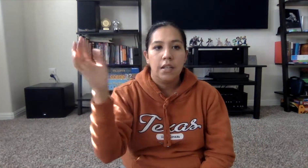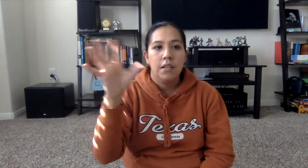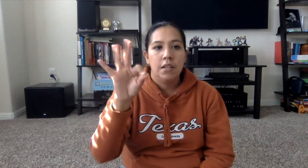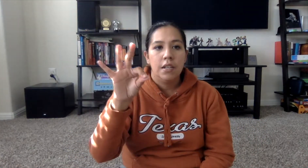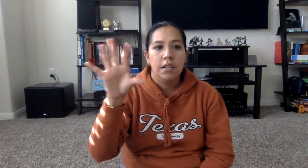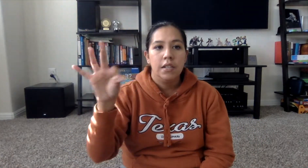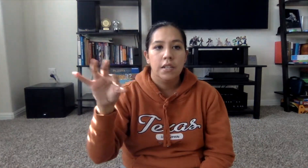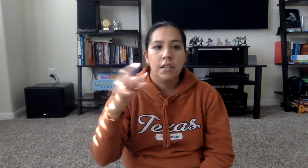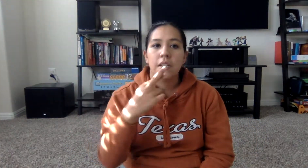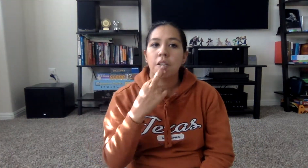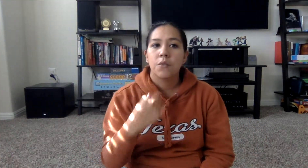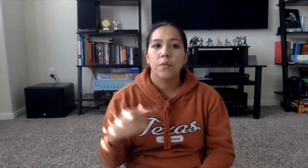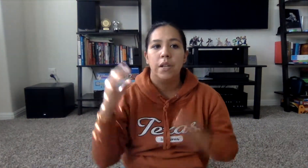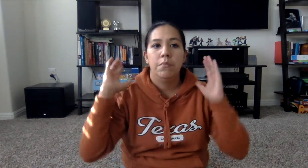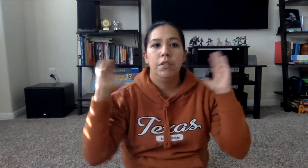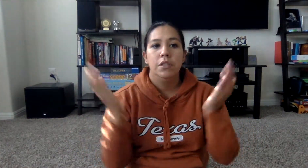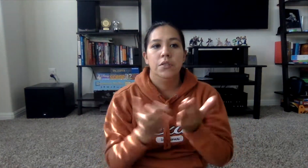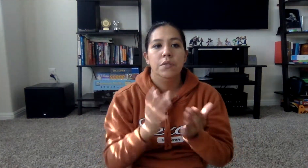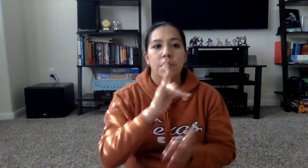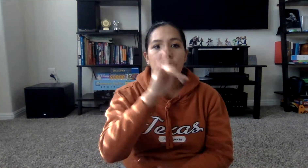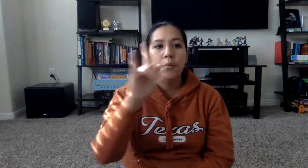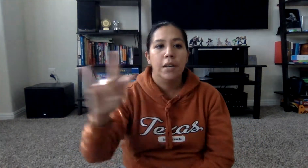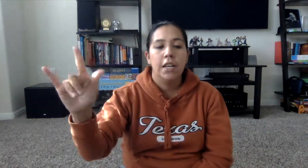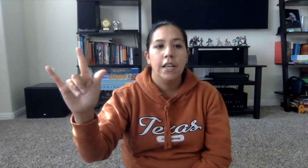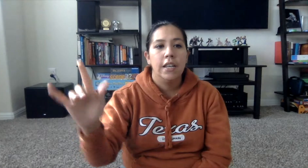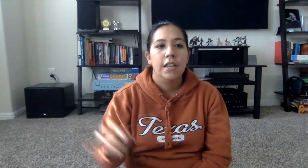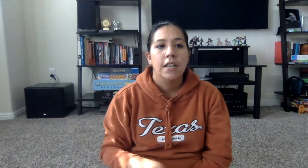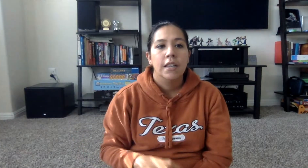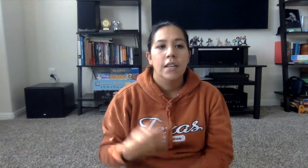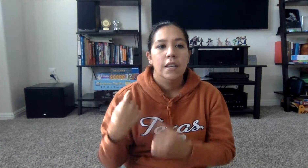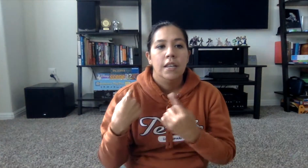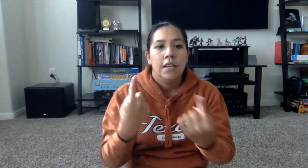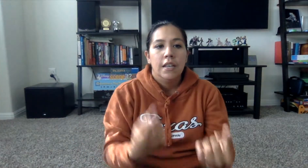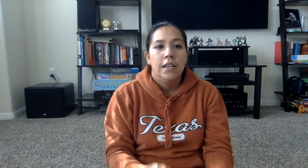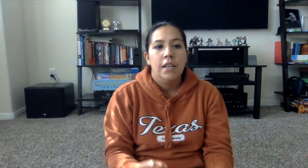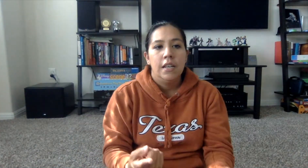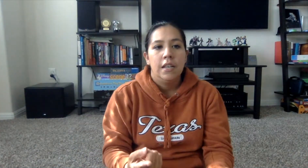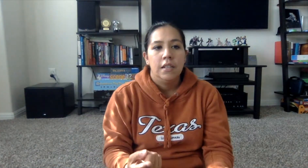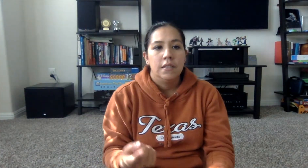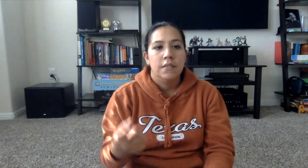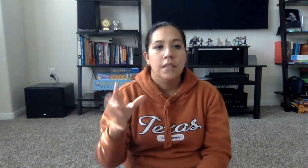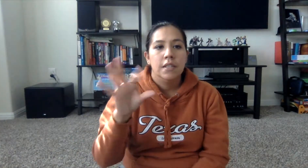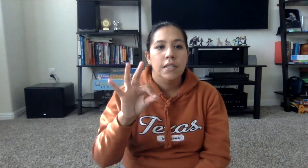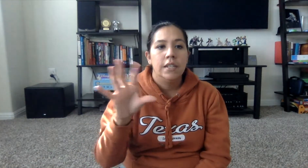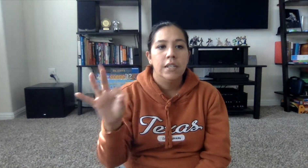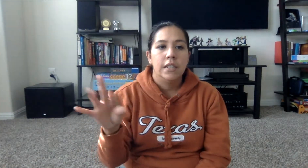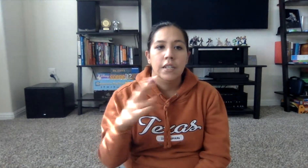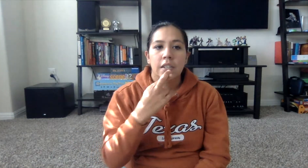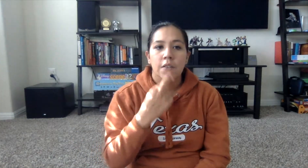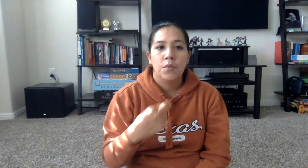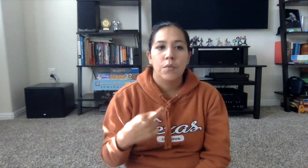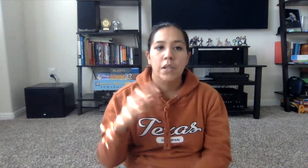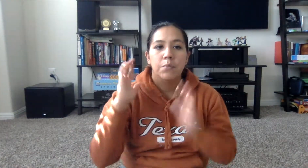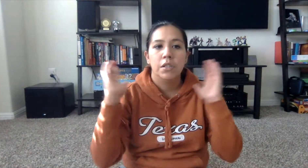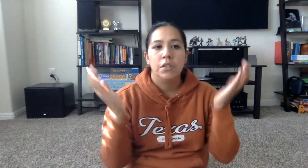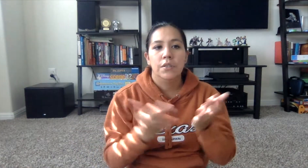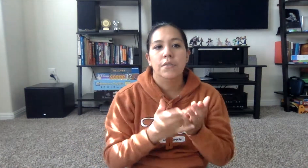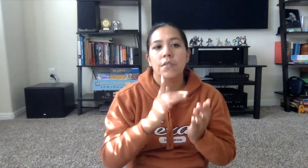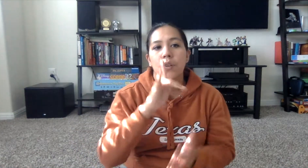99 red balloons go by as 99 red balloons go